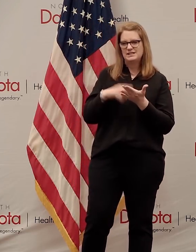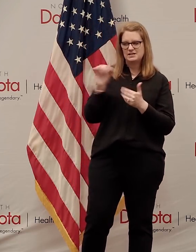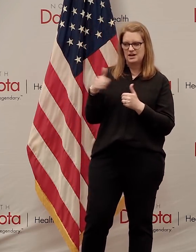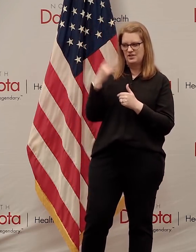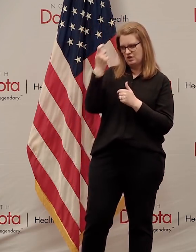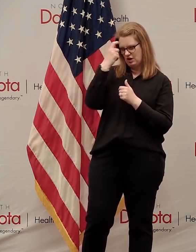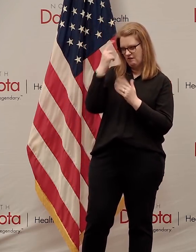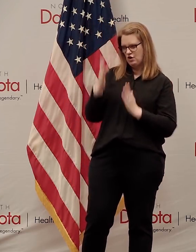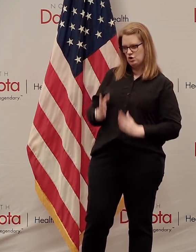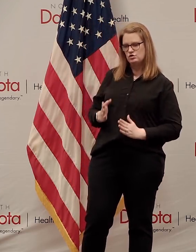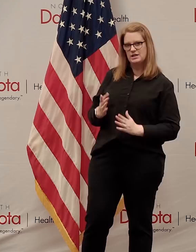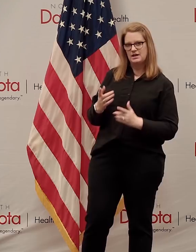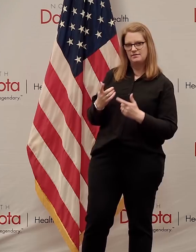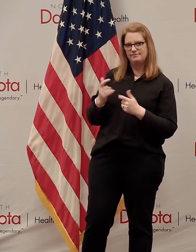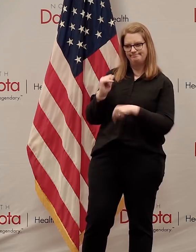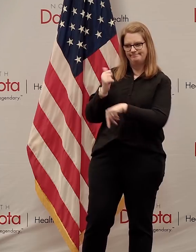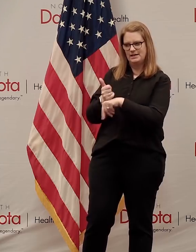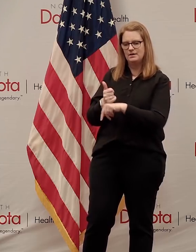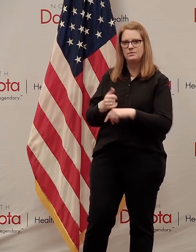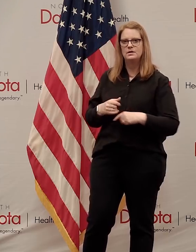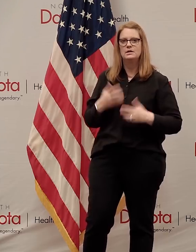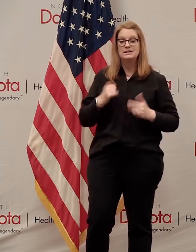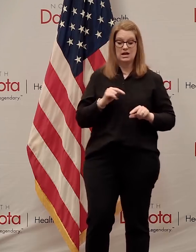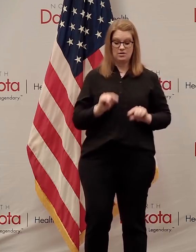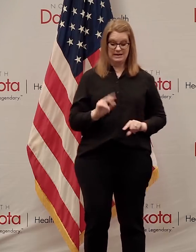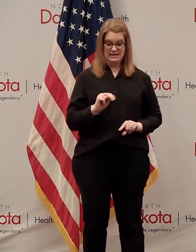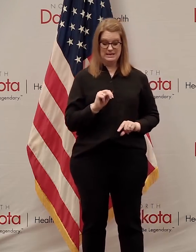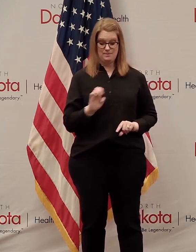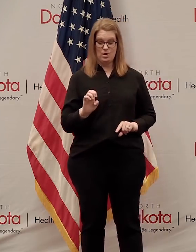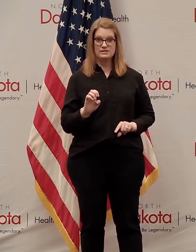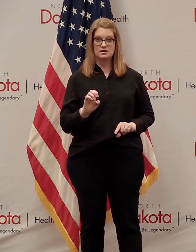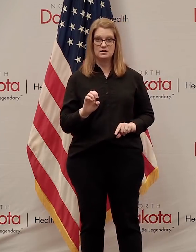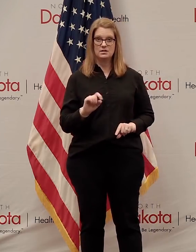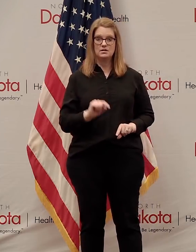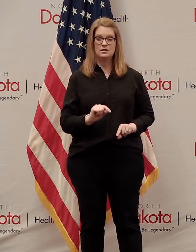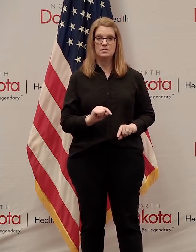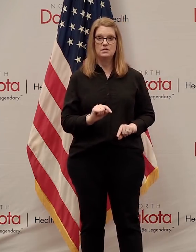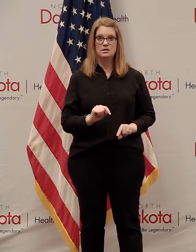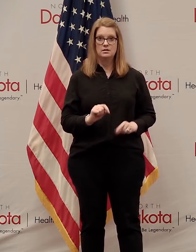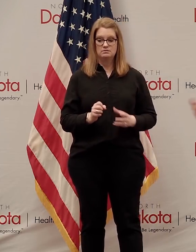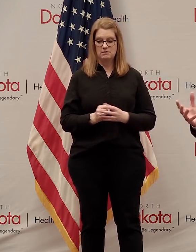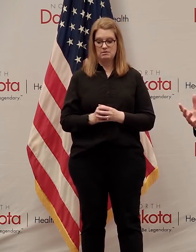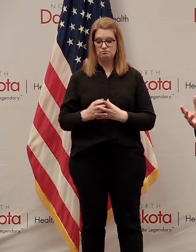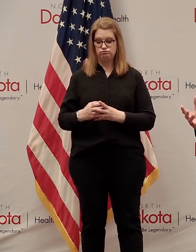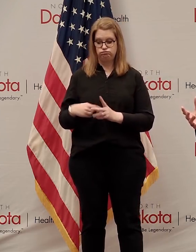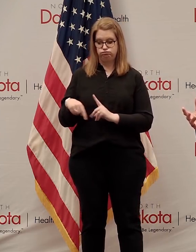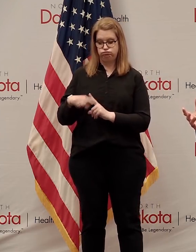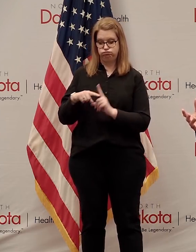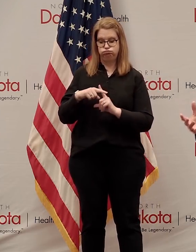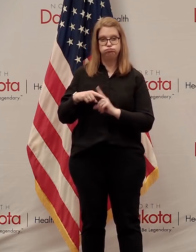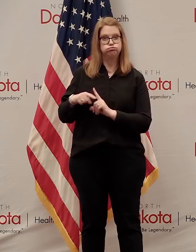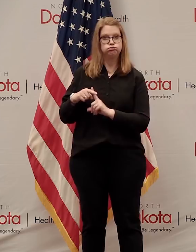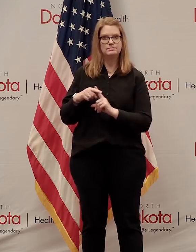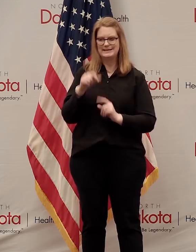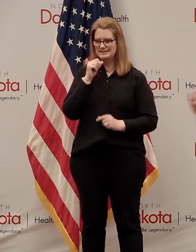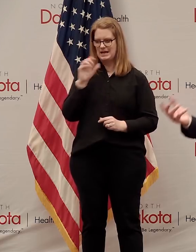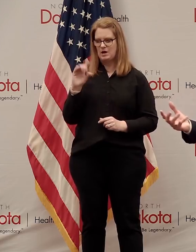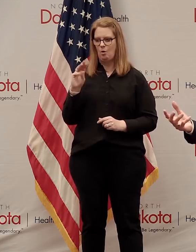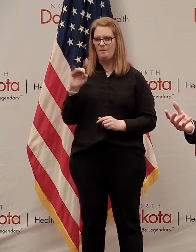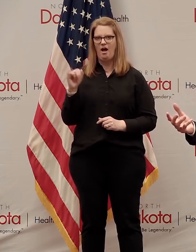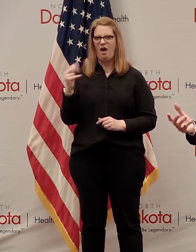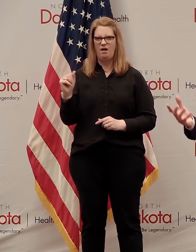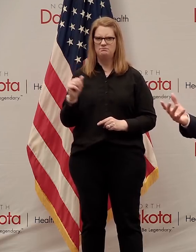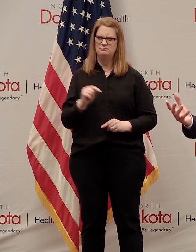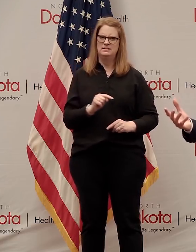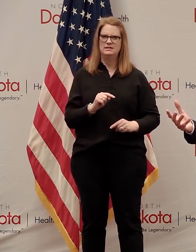that have done that. I know down, I know in Nebraska, you know, they've got, their biggest outbreak is not in their, it's not in Omaha. It's in a